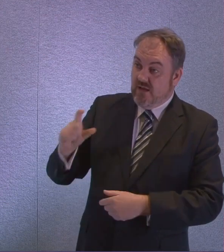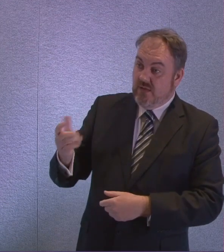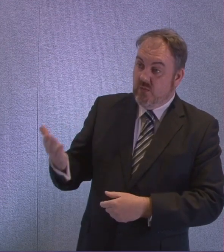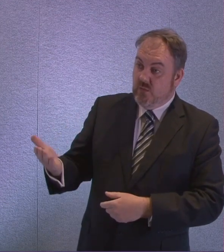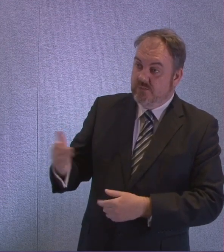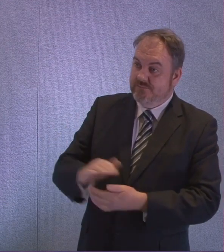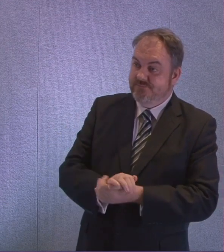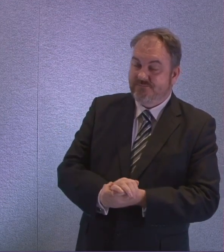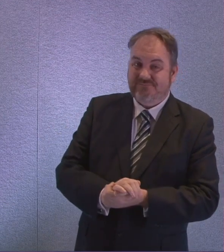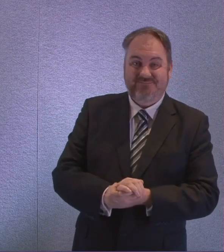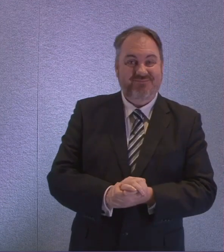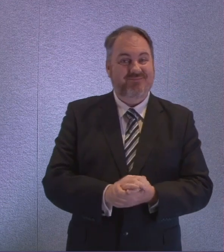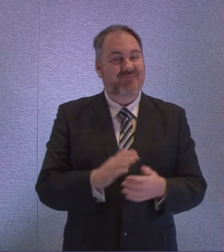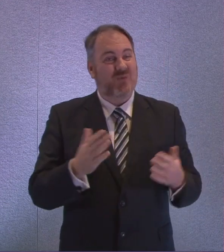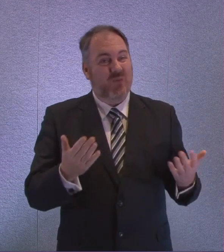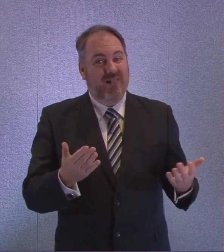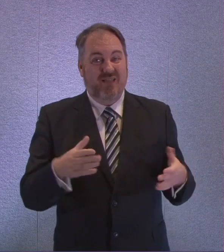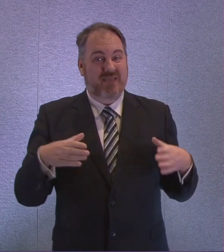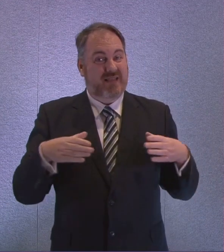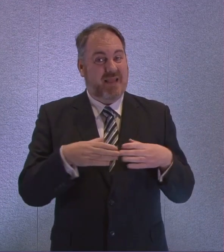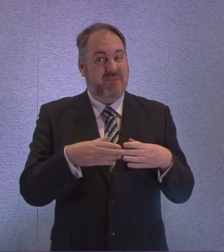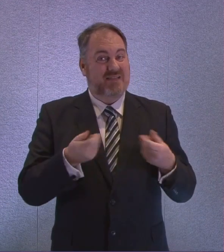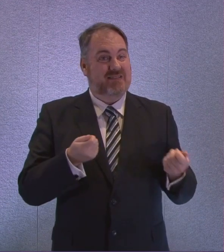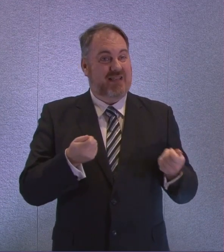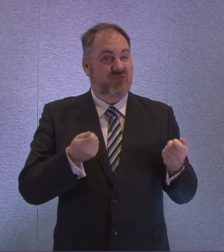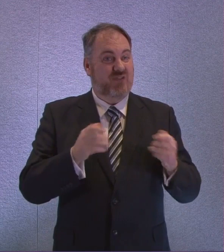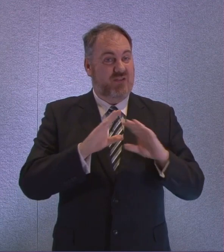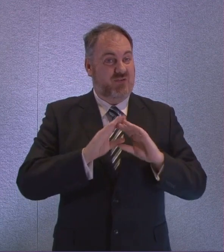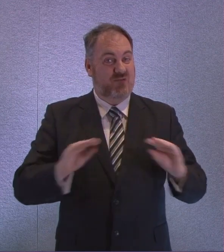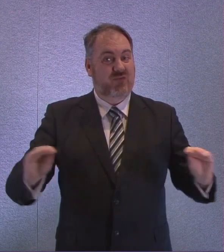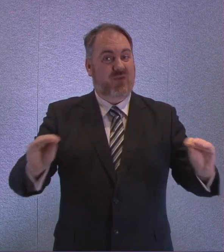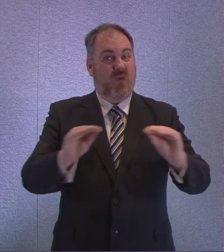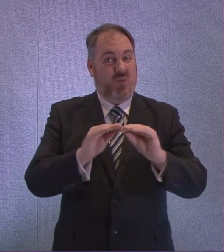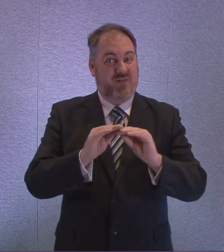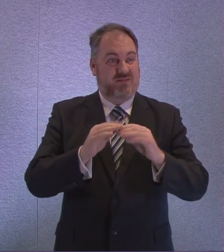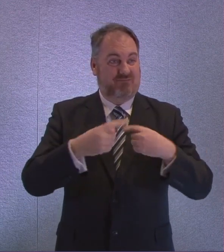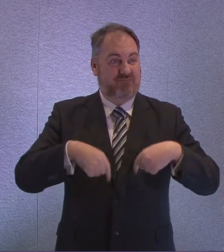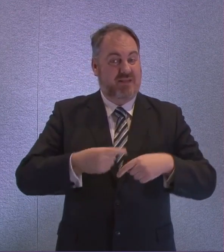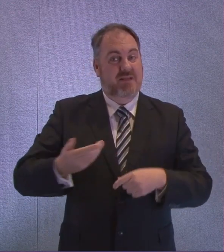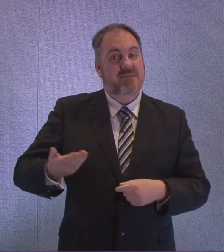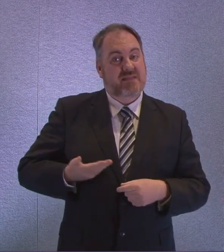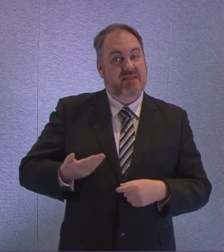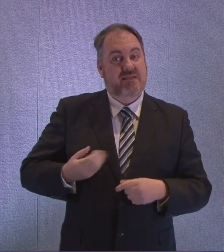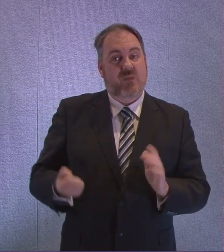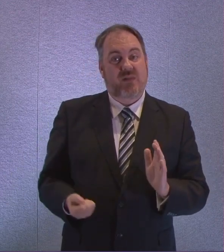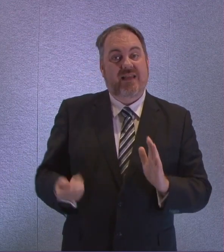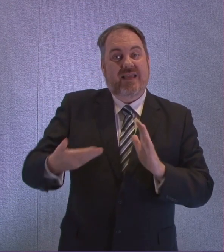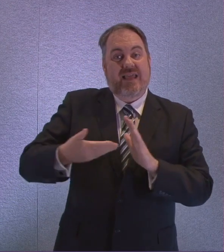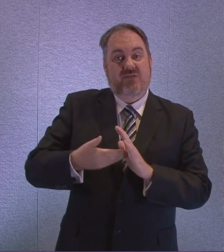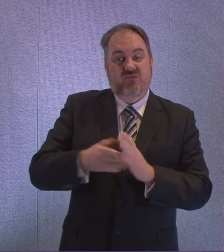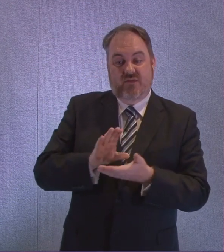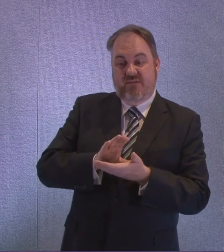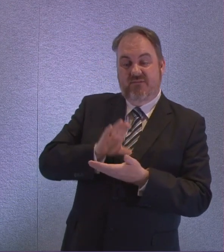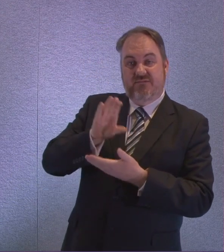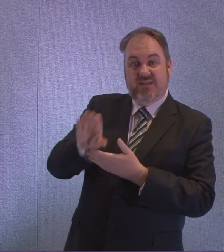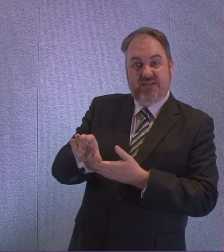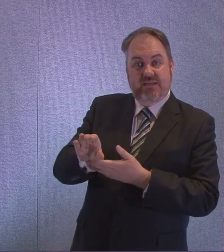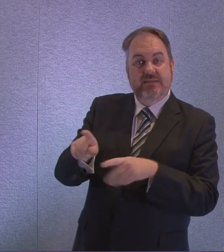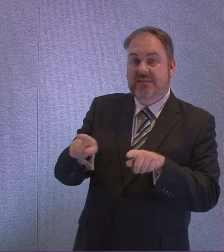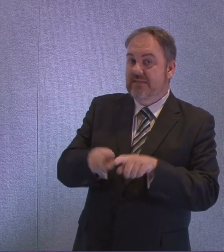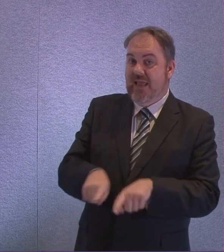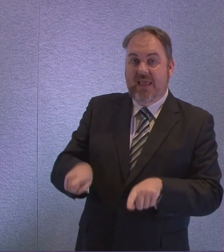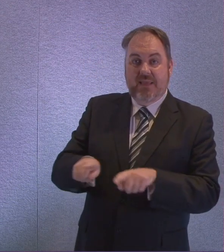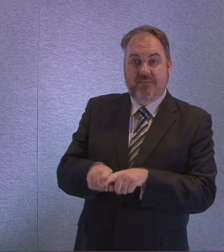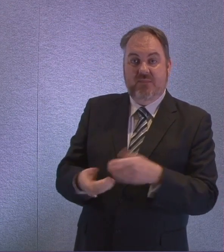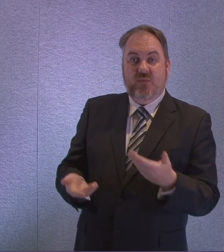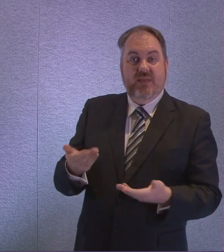Well, it's just that the Cabinet Secretary for the Economy told them that they could expect to receive parallel funding to that that was going to be available in England and Wales. Many of